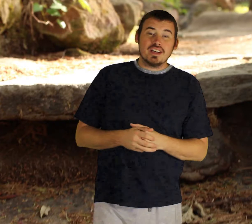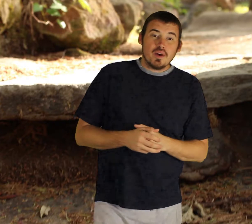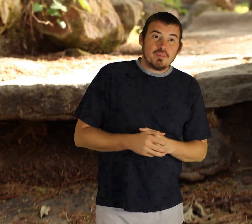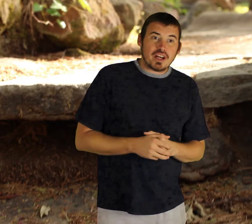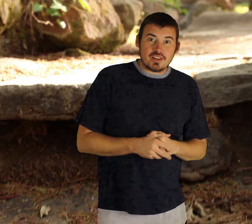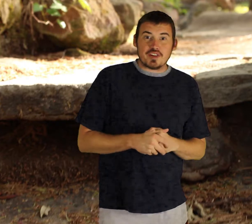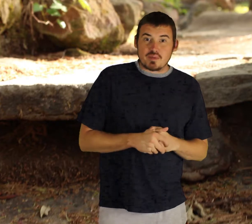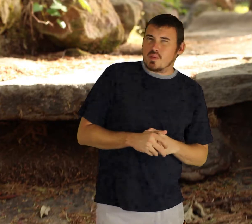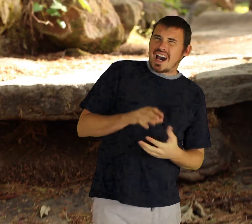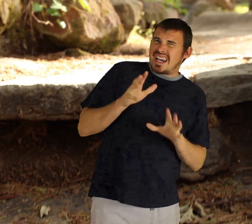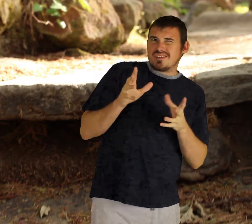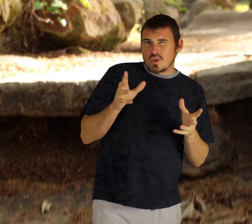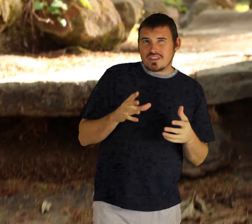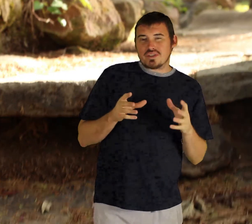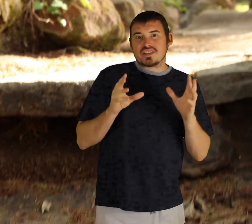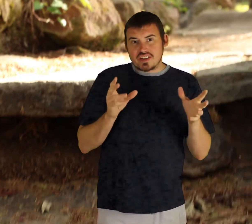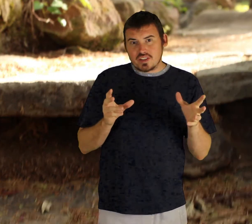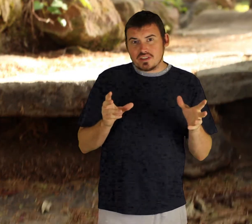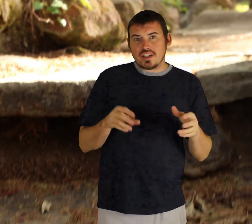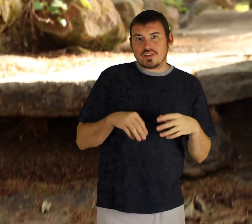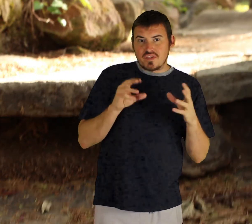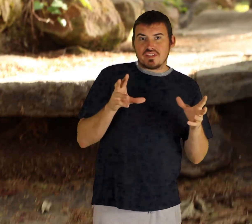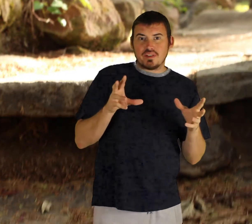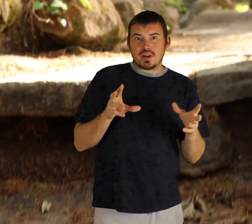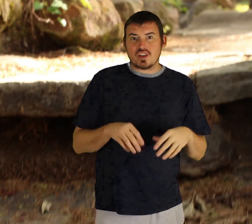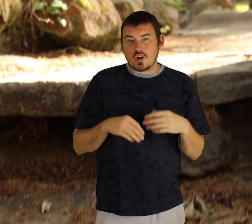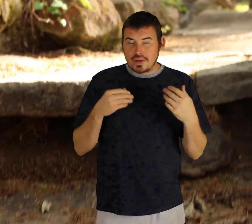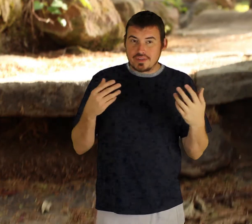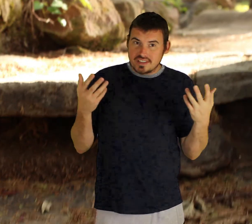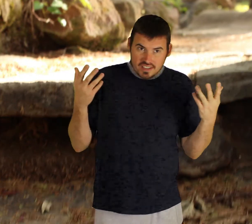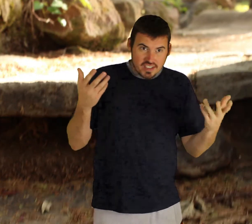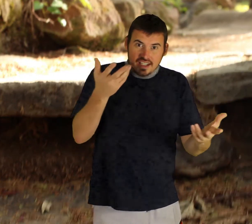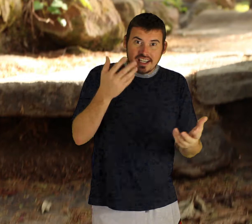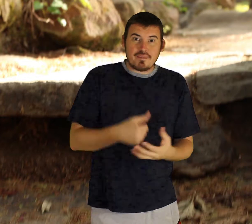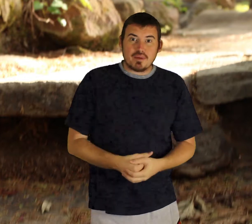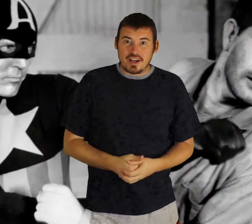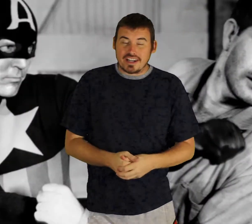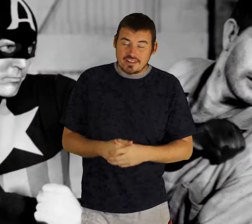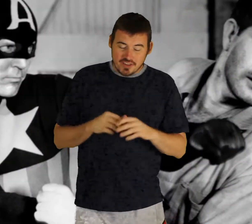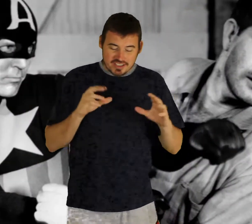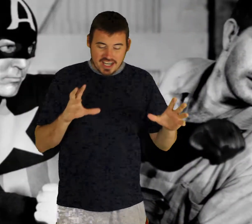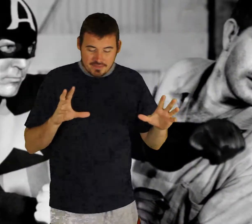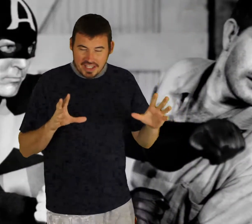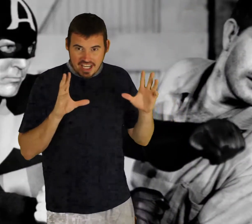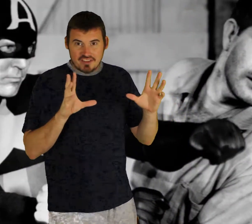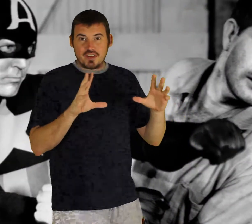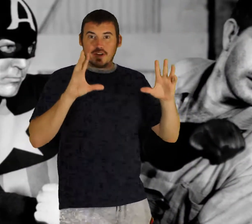put out their first movie well kind of sort of it was a serial it was 15 parts long but it was captain america their first time being on film